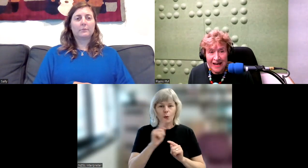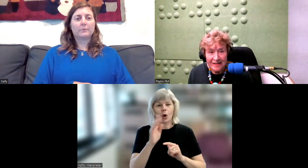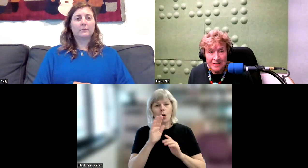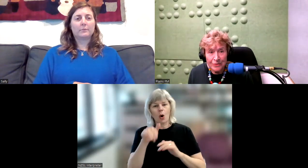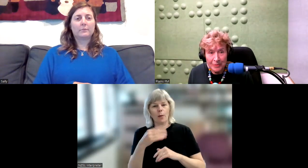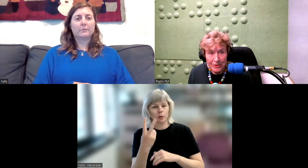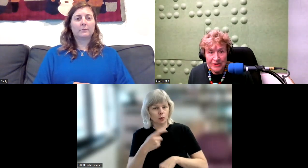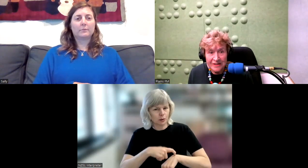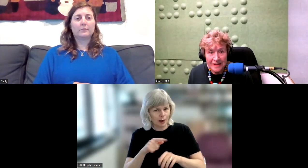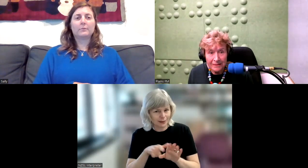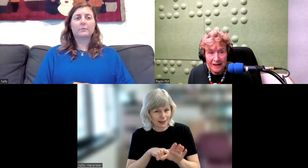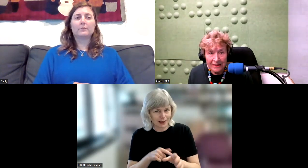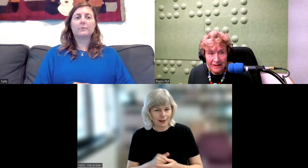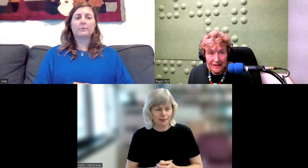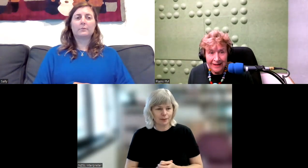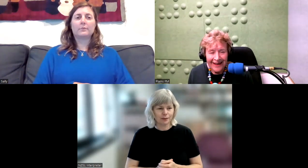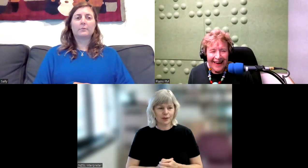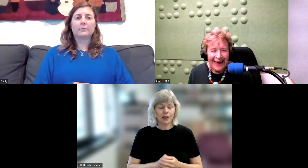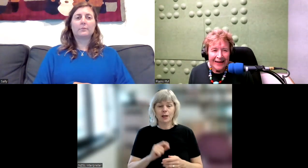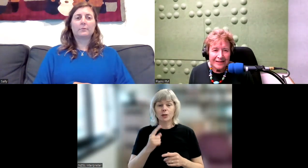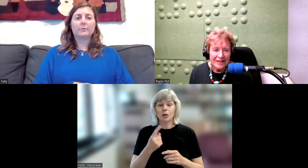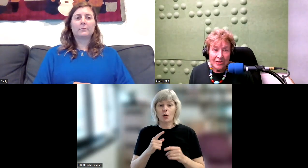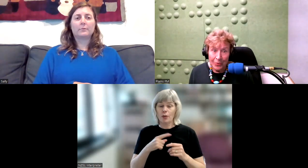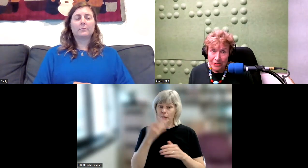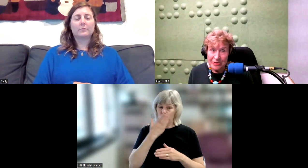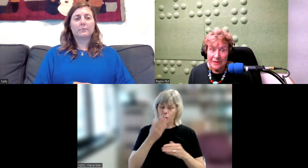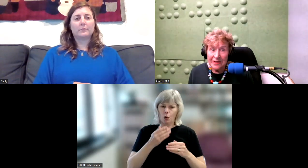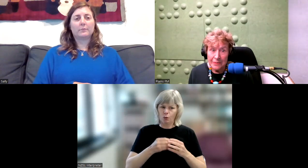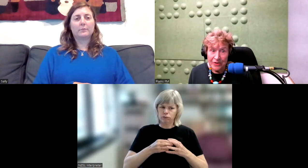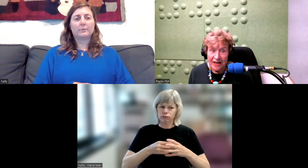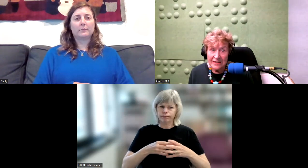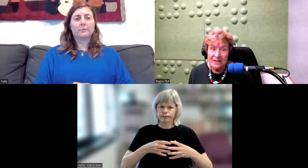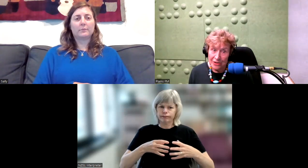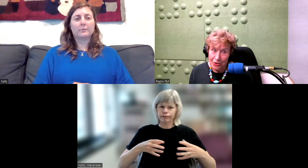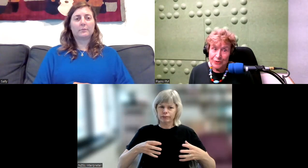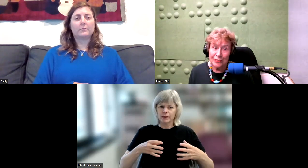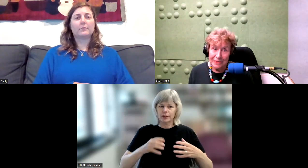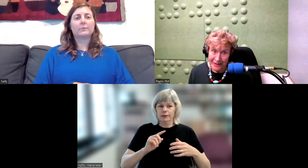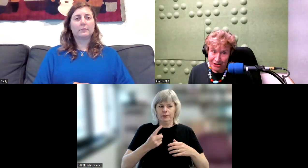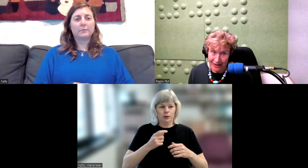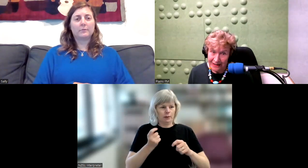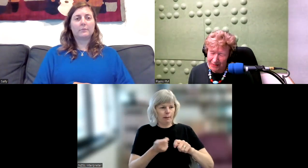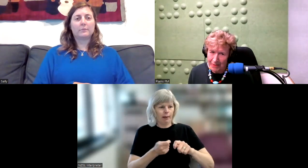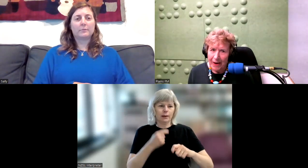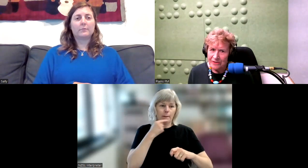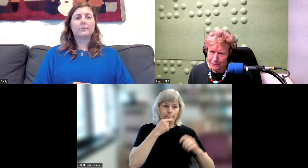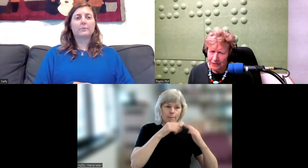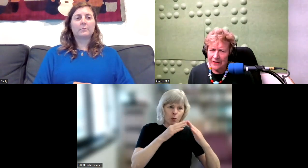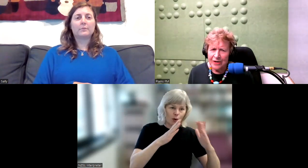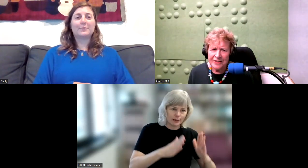House was built in the Sumner area and so the boys were in the boys house and the girls were in Beach Glen, kept them apart in those